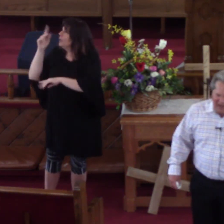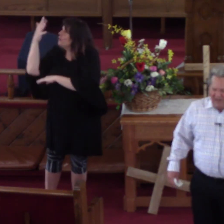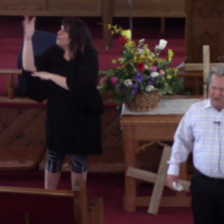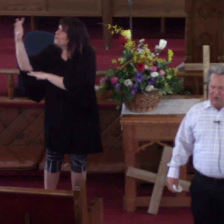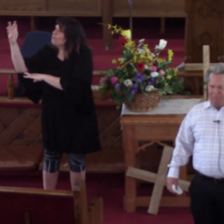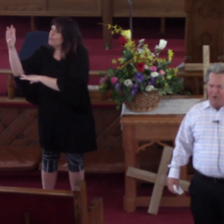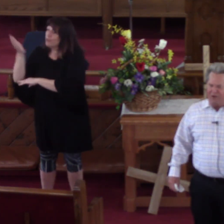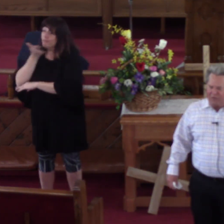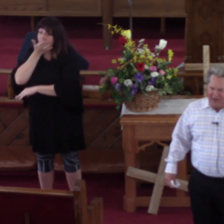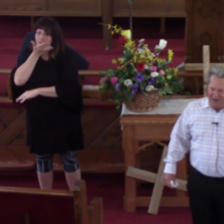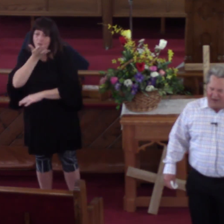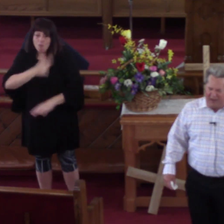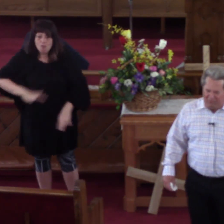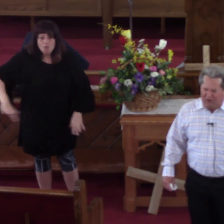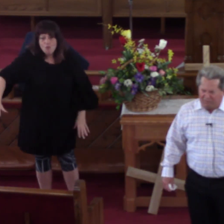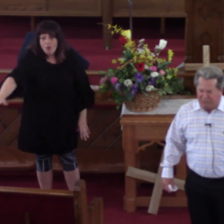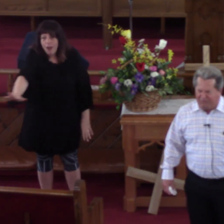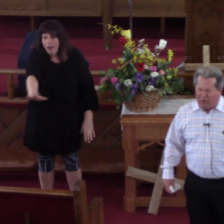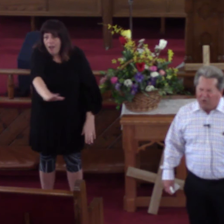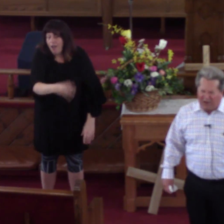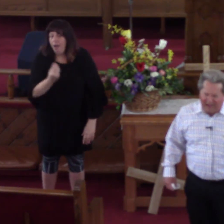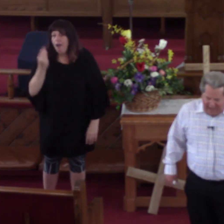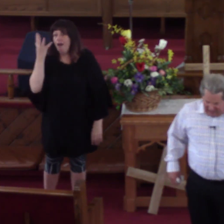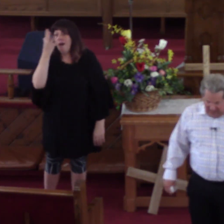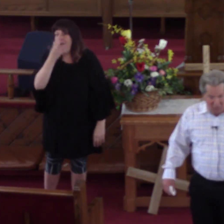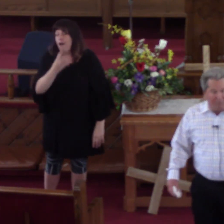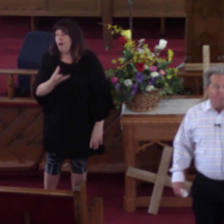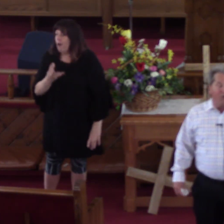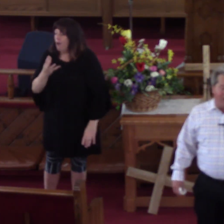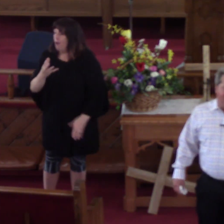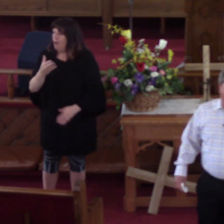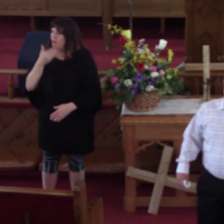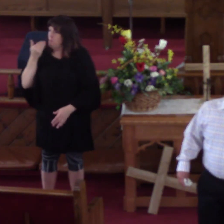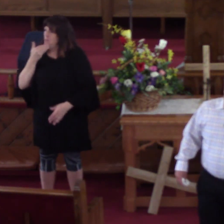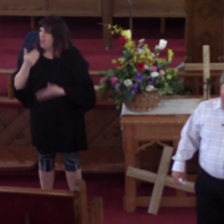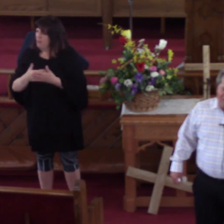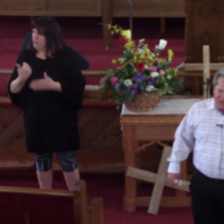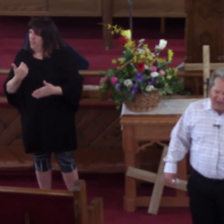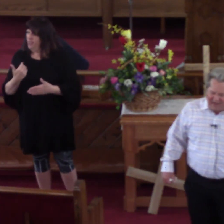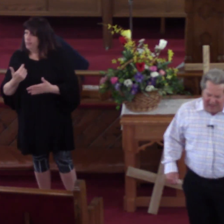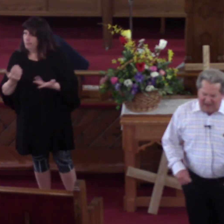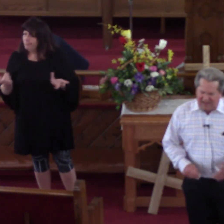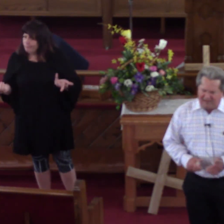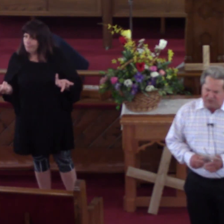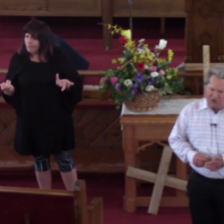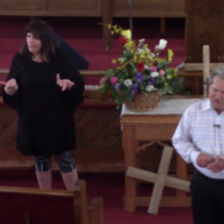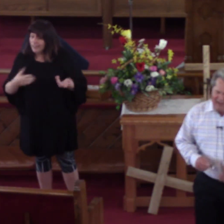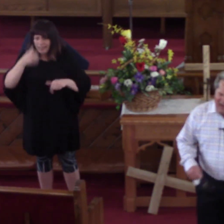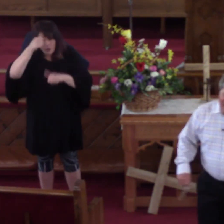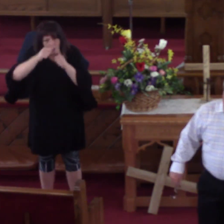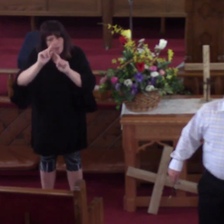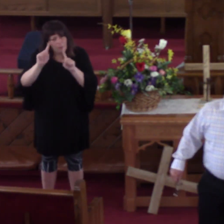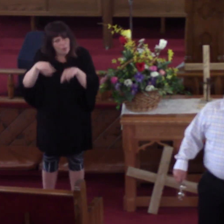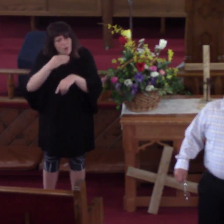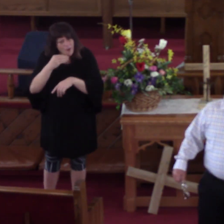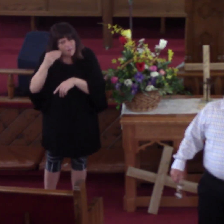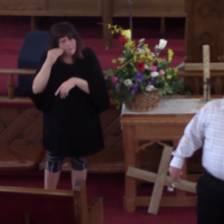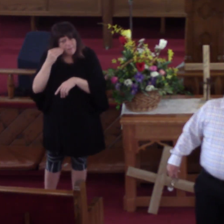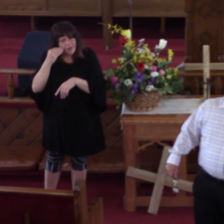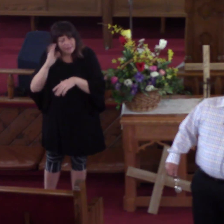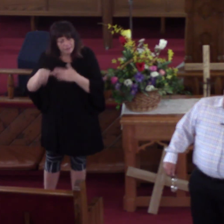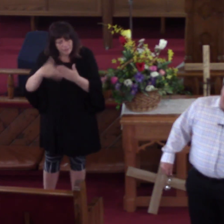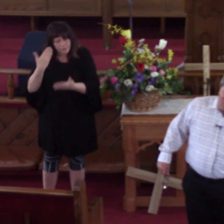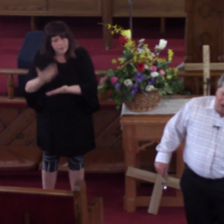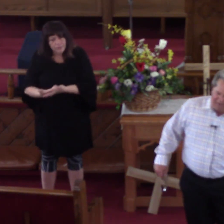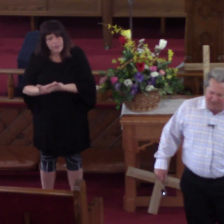else looked better than it had ever looked before. And I remember getting to the house and certainly, my friend,